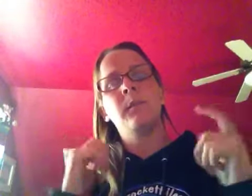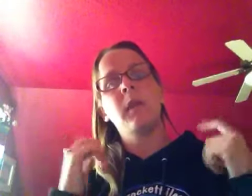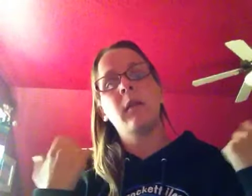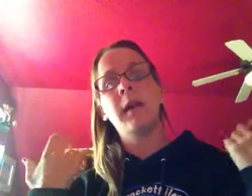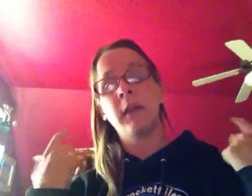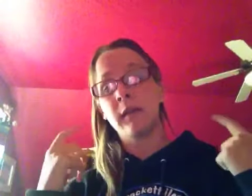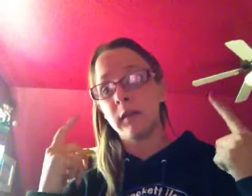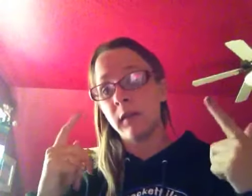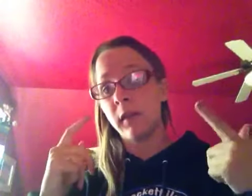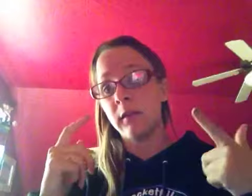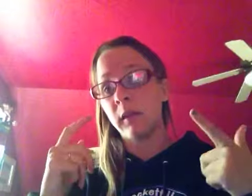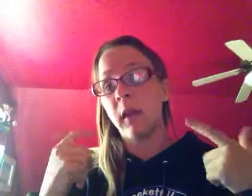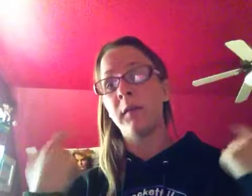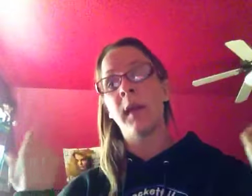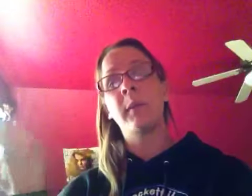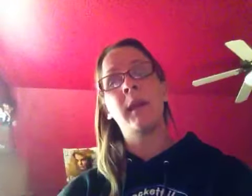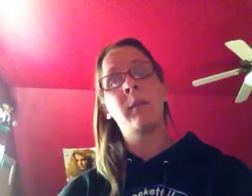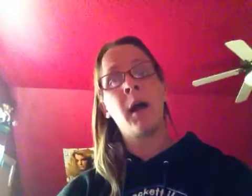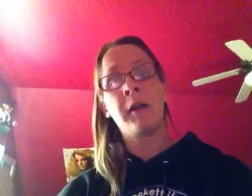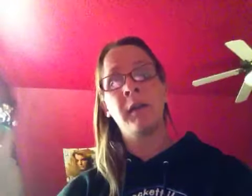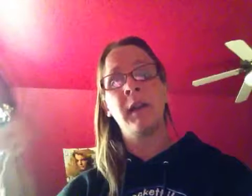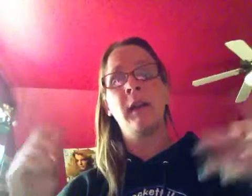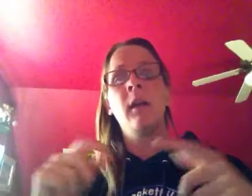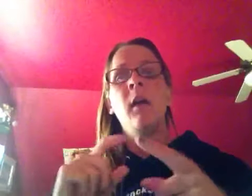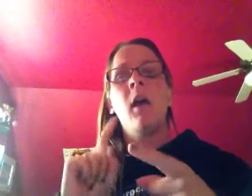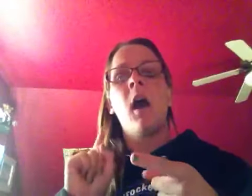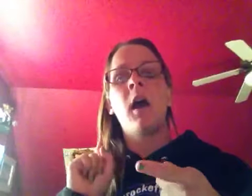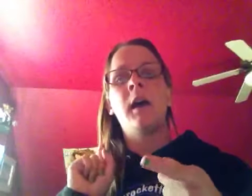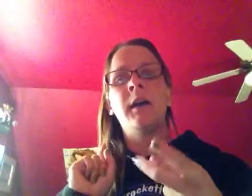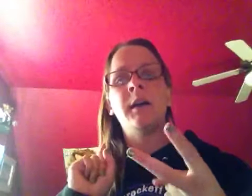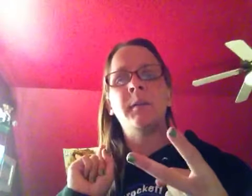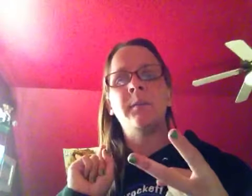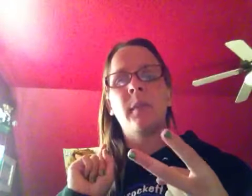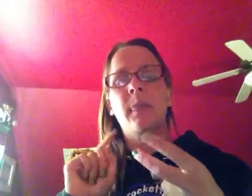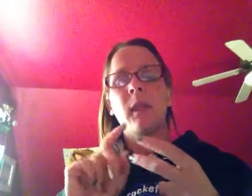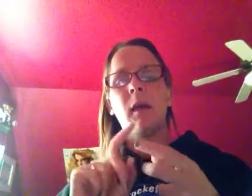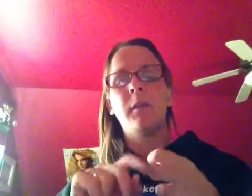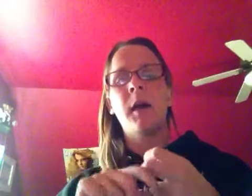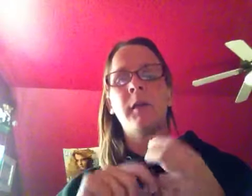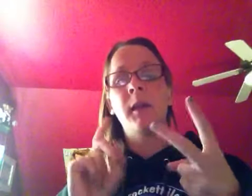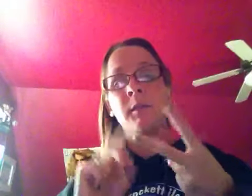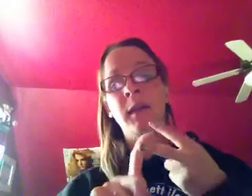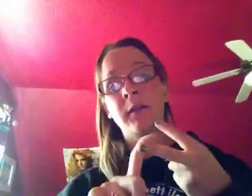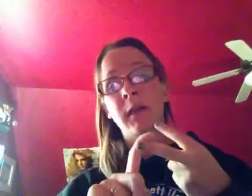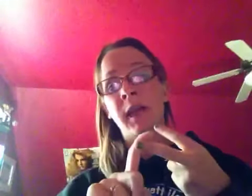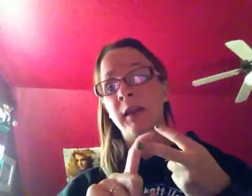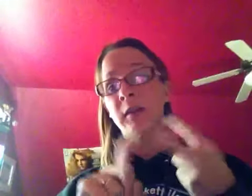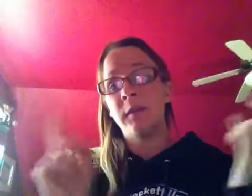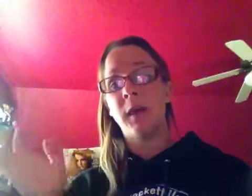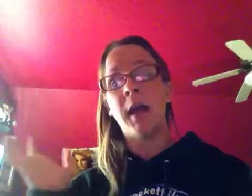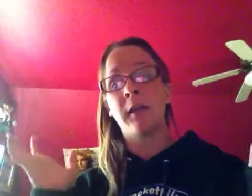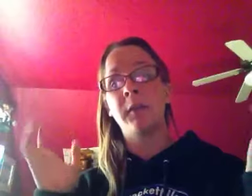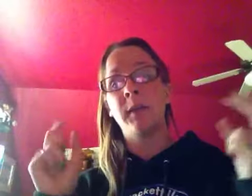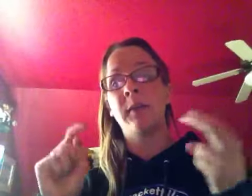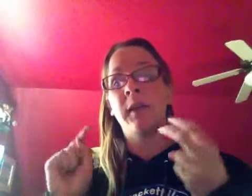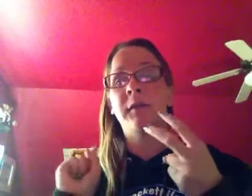well I suggest you guys check it out if you like painting pottery um pottery and being creative I love to be creative